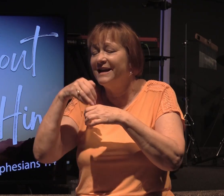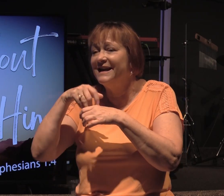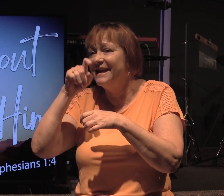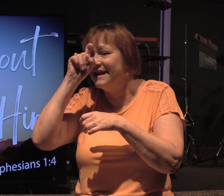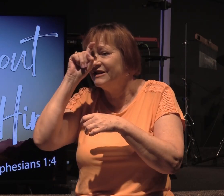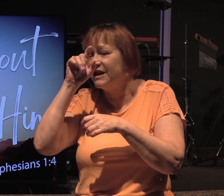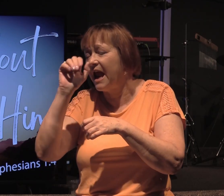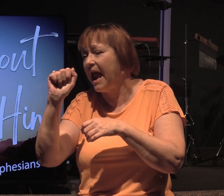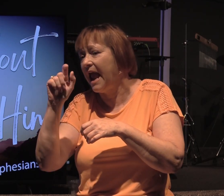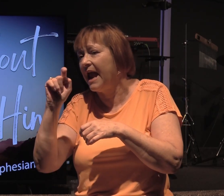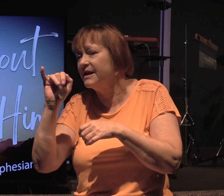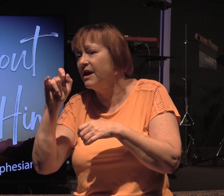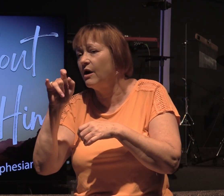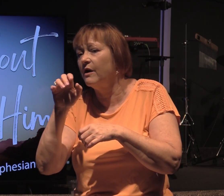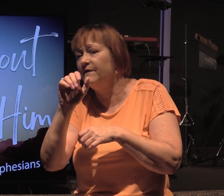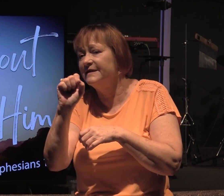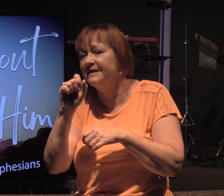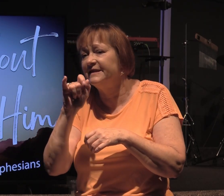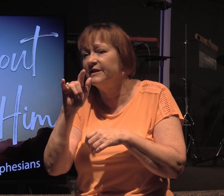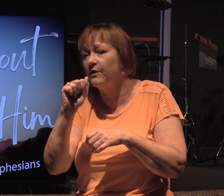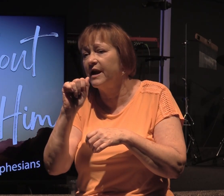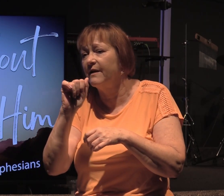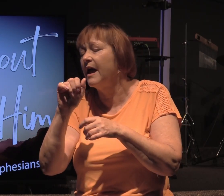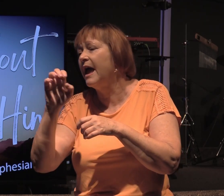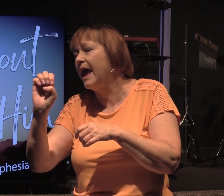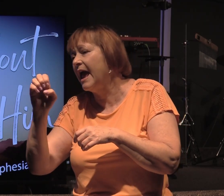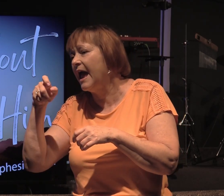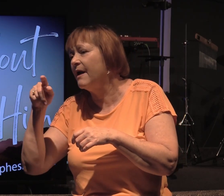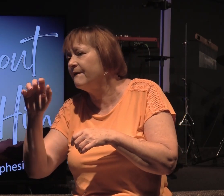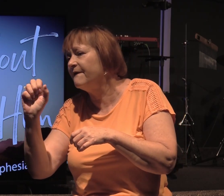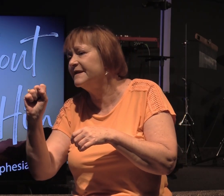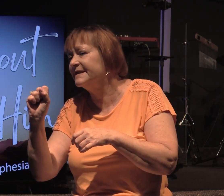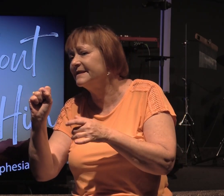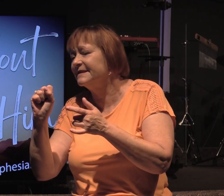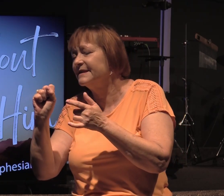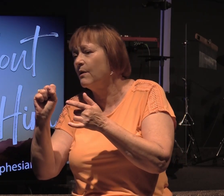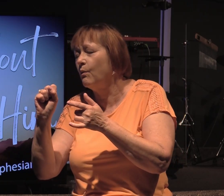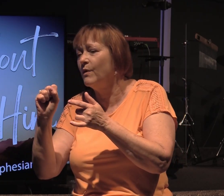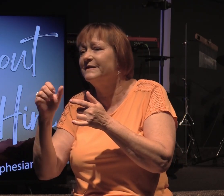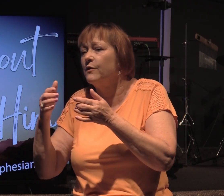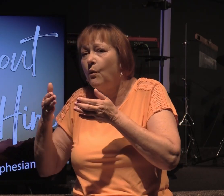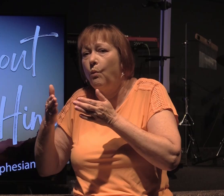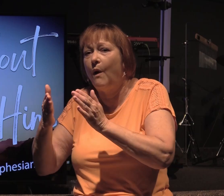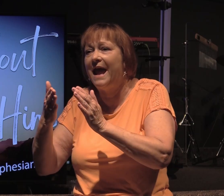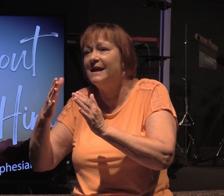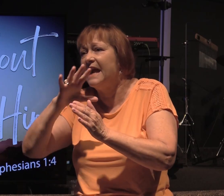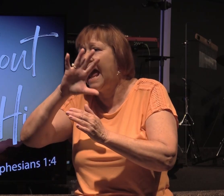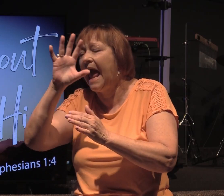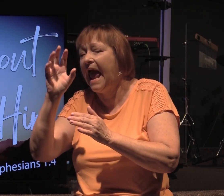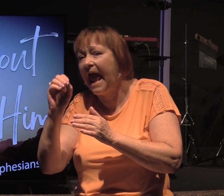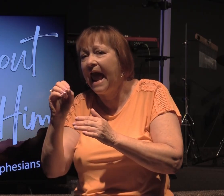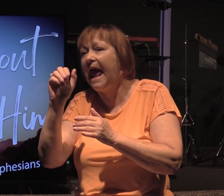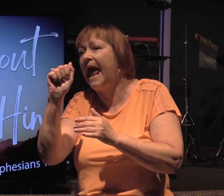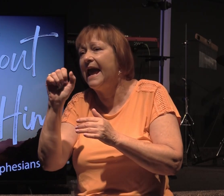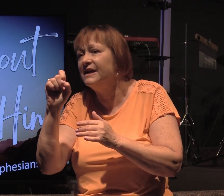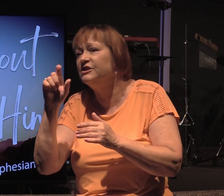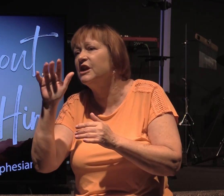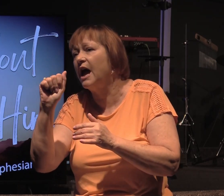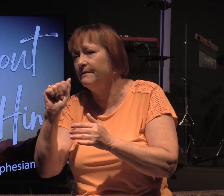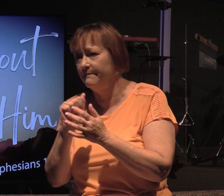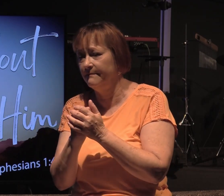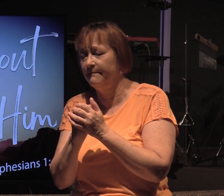and Antioch of Syria. Ephesus was the gateway to Asia. The pagan goddess